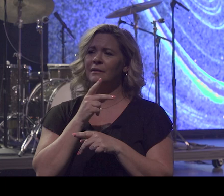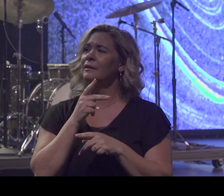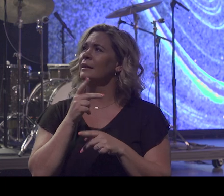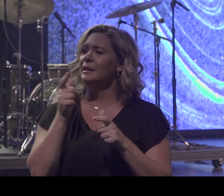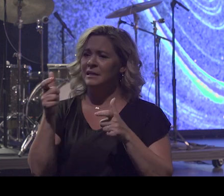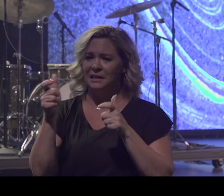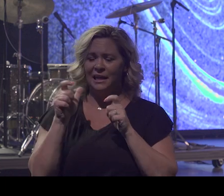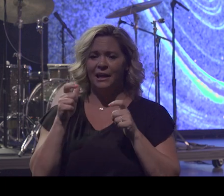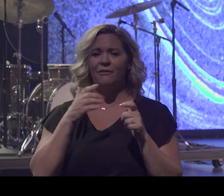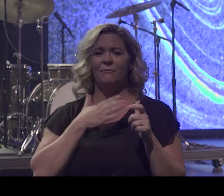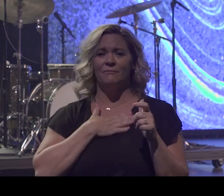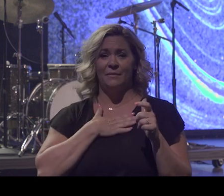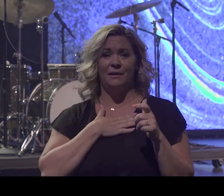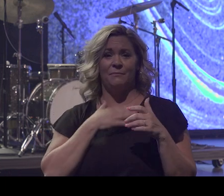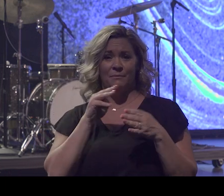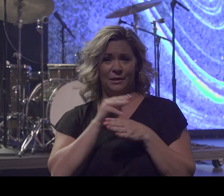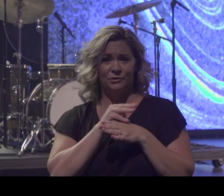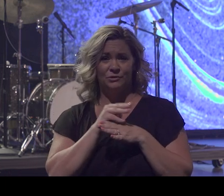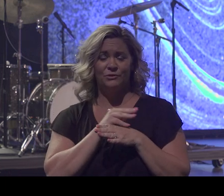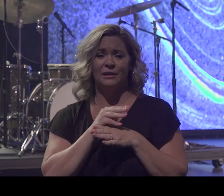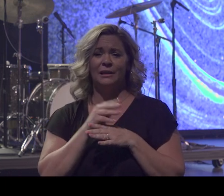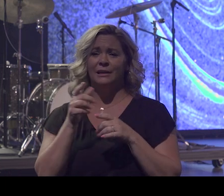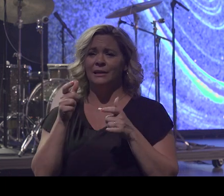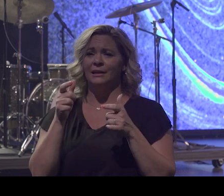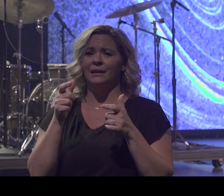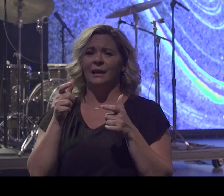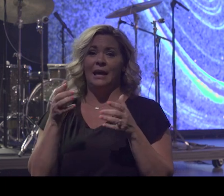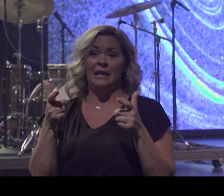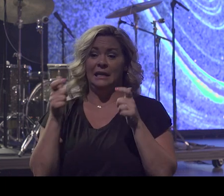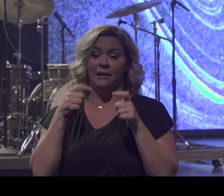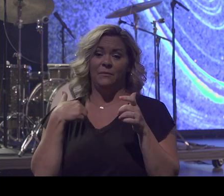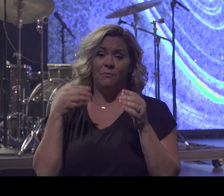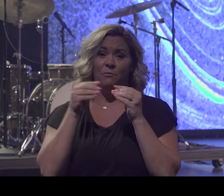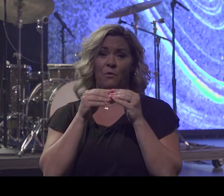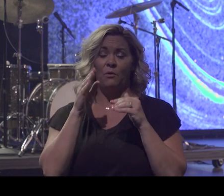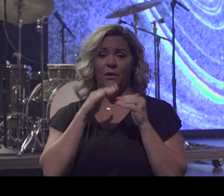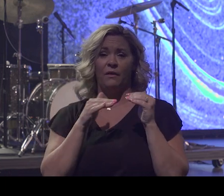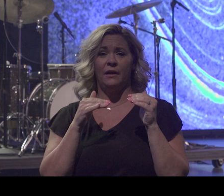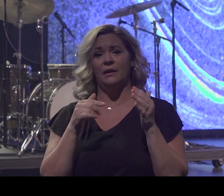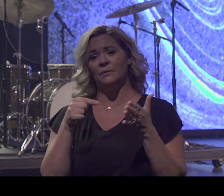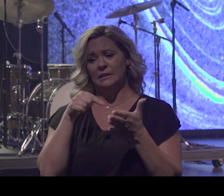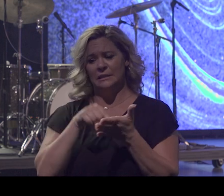And he gave me more than I was in debt for obeying him. I didn't want anything.